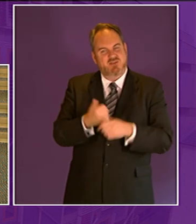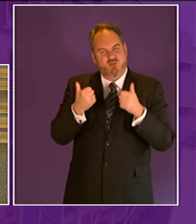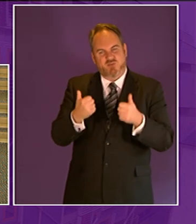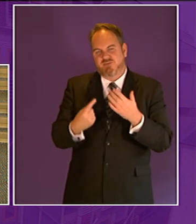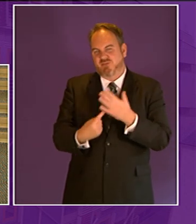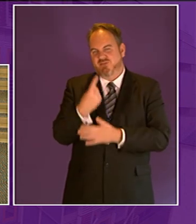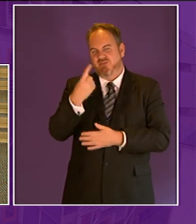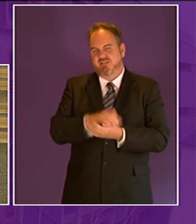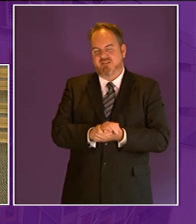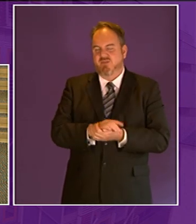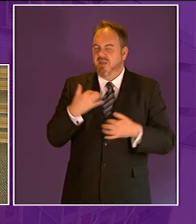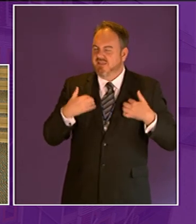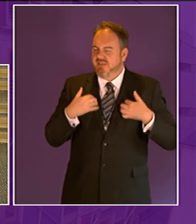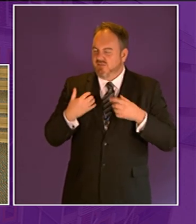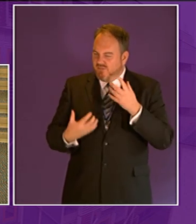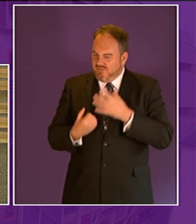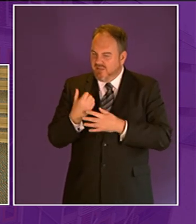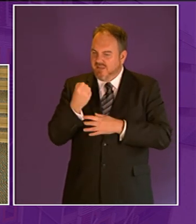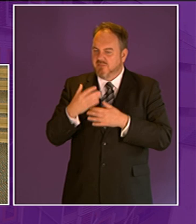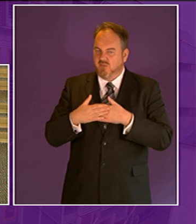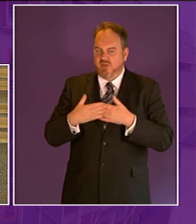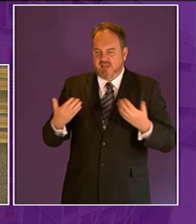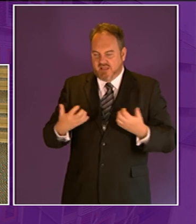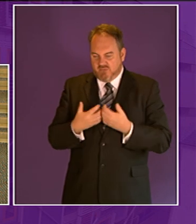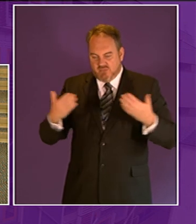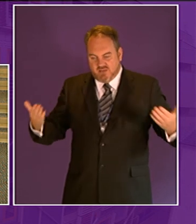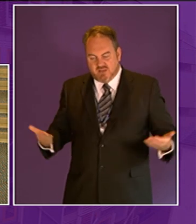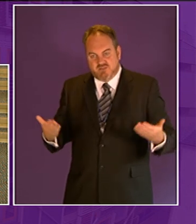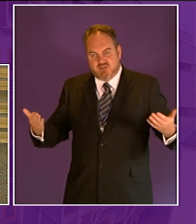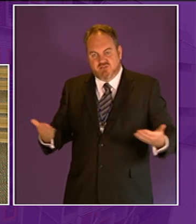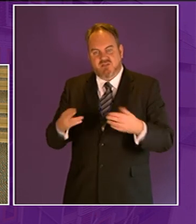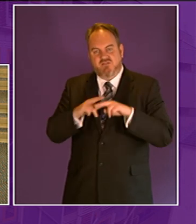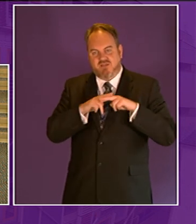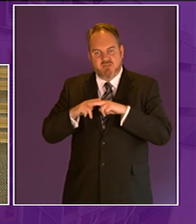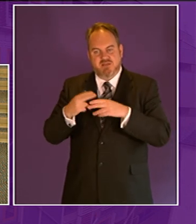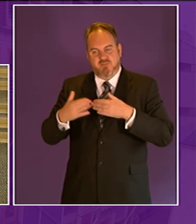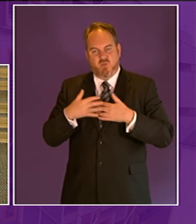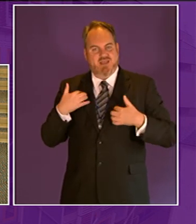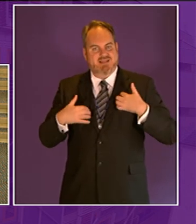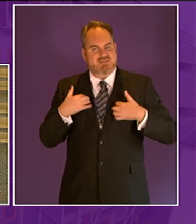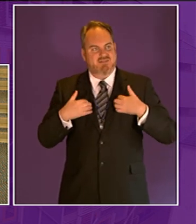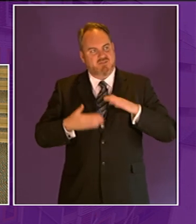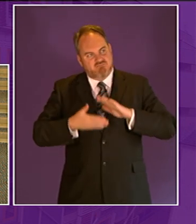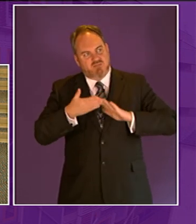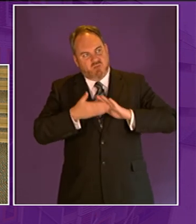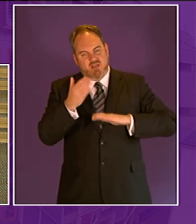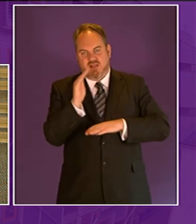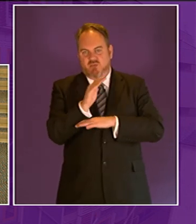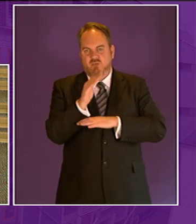so i'm keen to look at how we can help to encourage families to be more active and more outdoor focused as well in terms of some of the